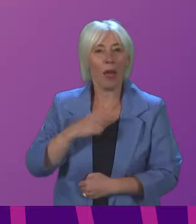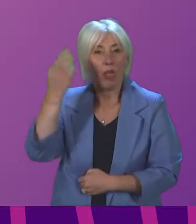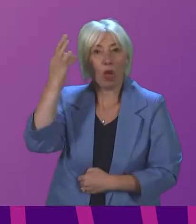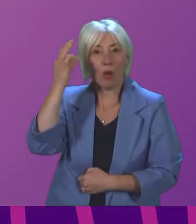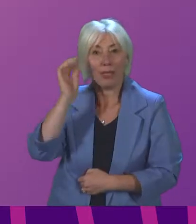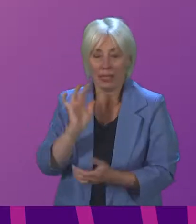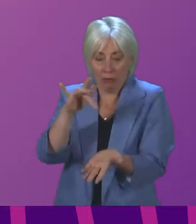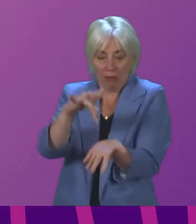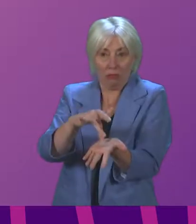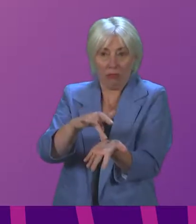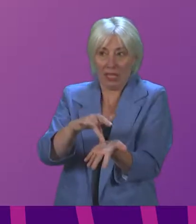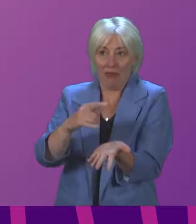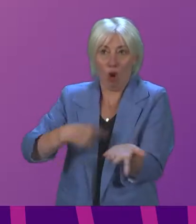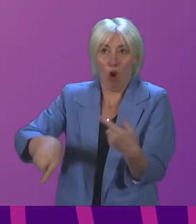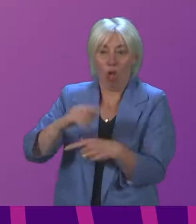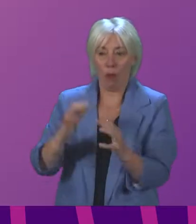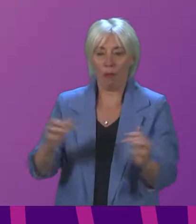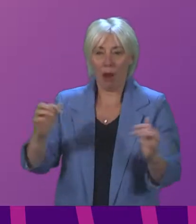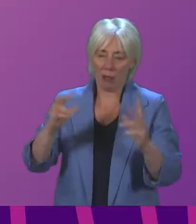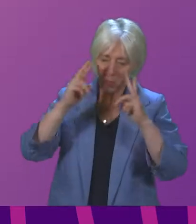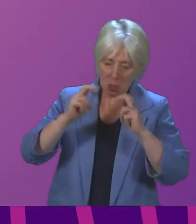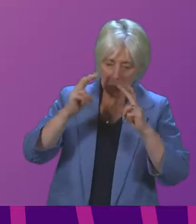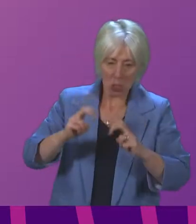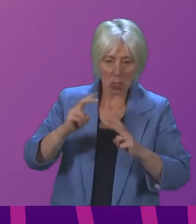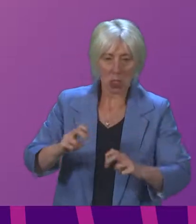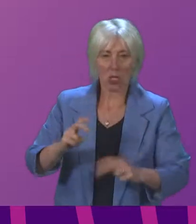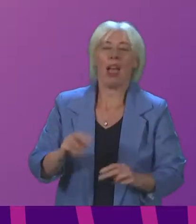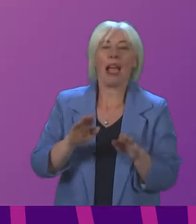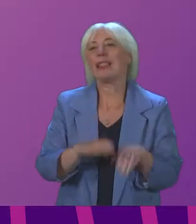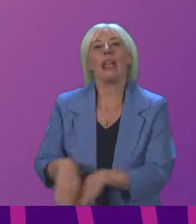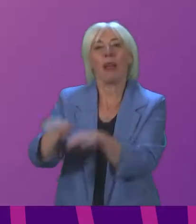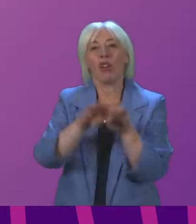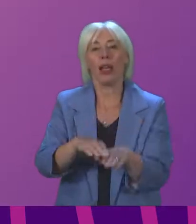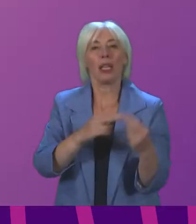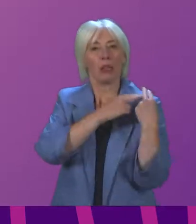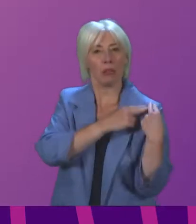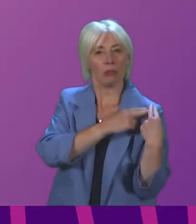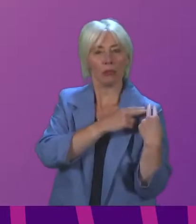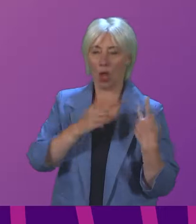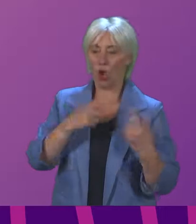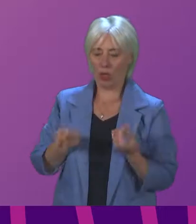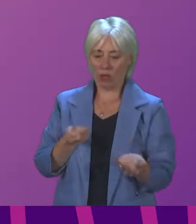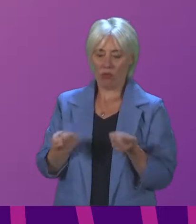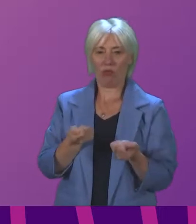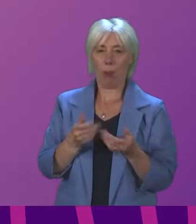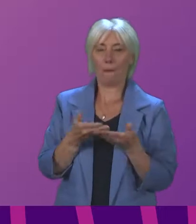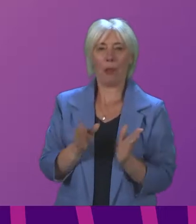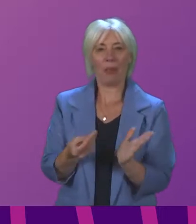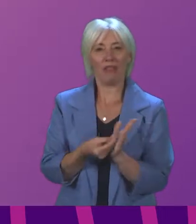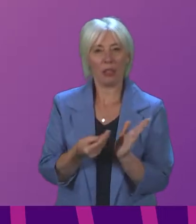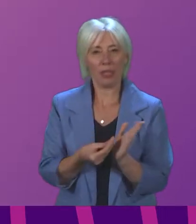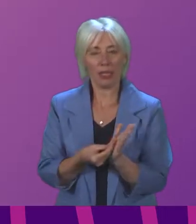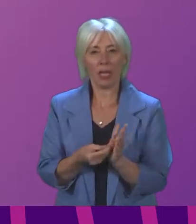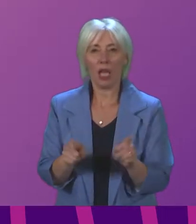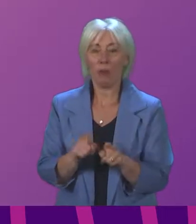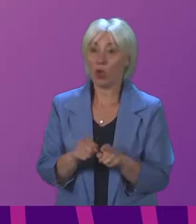the heart of parliamentary scrutiny and democratic accountability. Guardians of the public purse, but guardians of